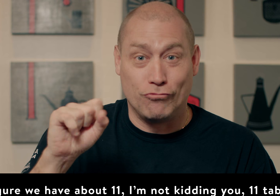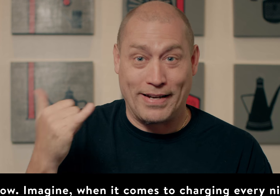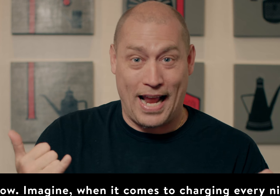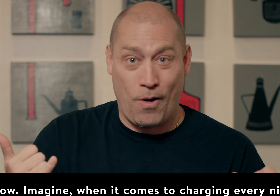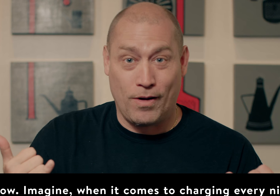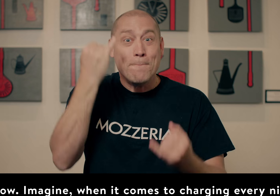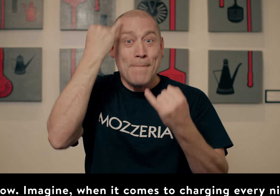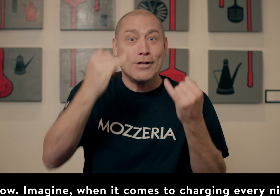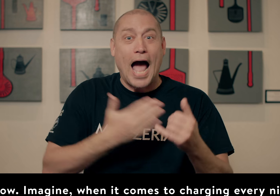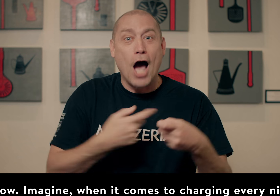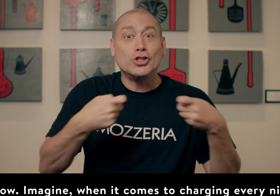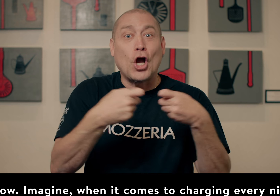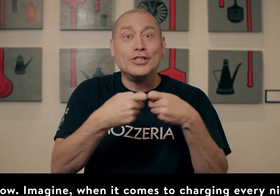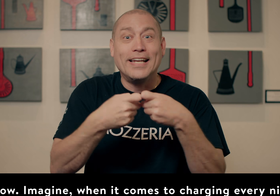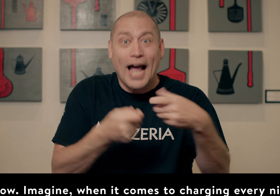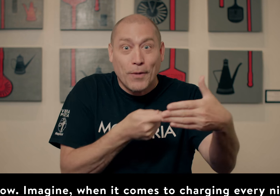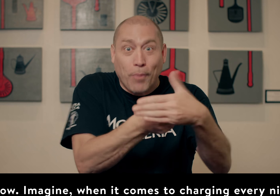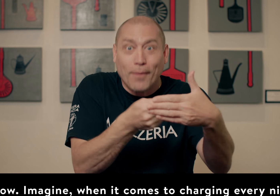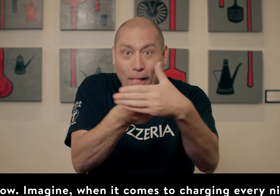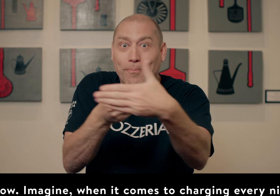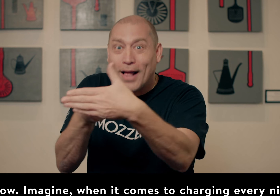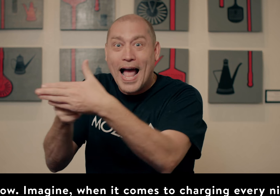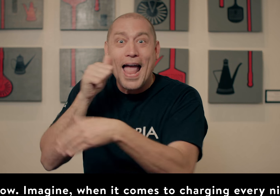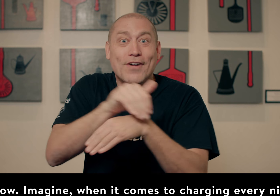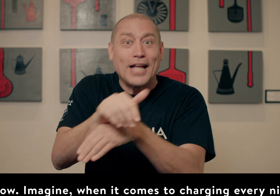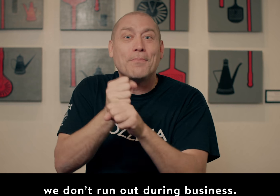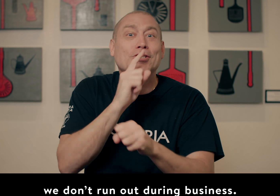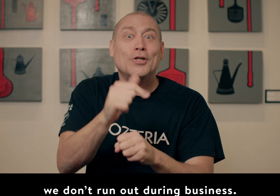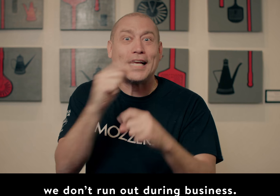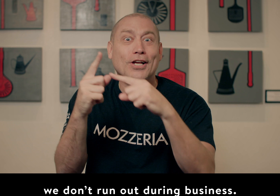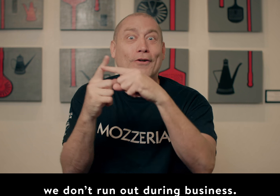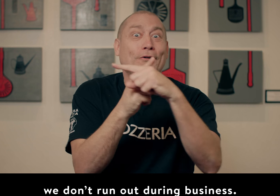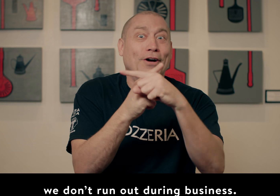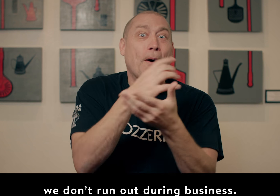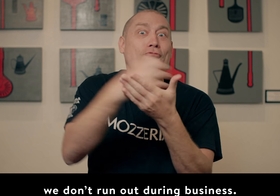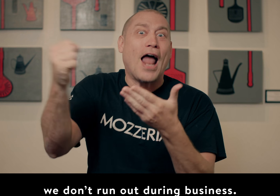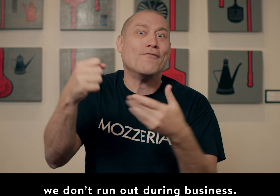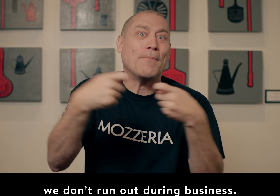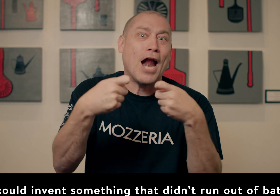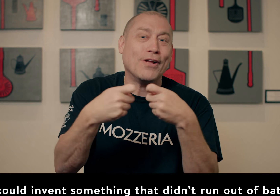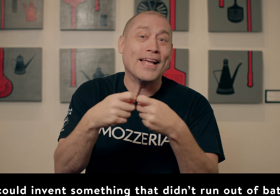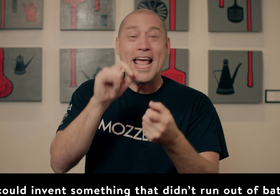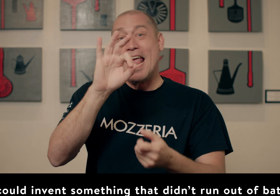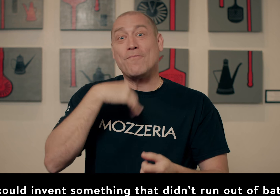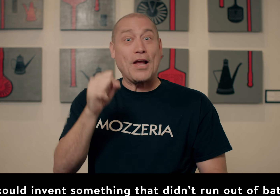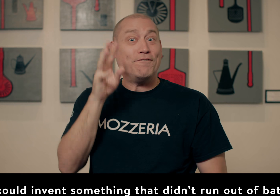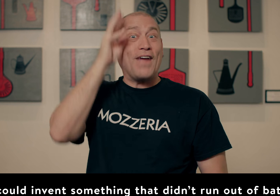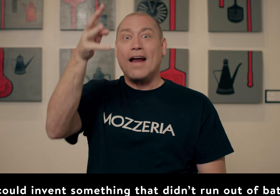right now. Imagine when it comes to charging every night so we don't run out during business. If we could invent something that didn't